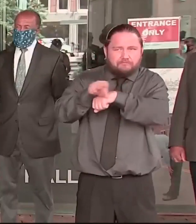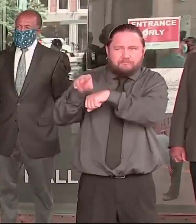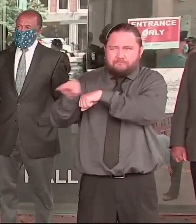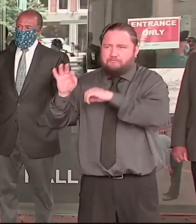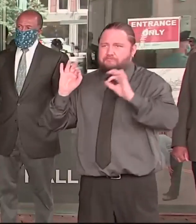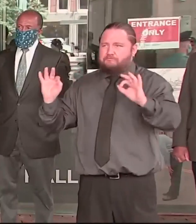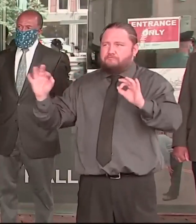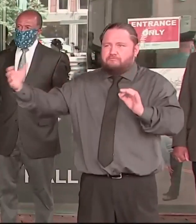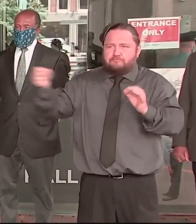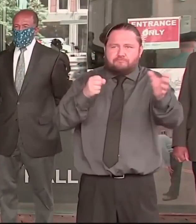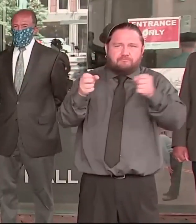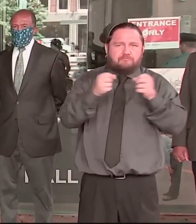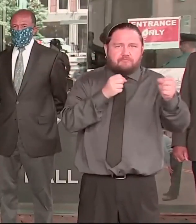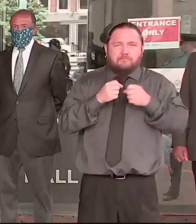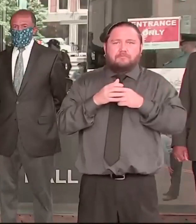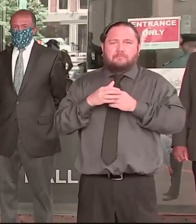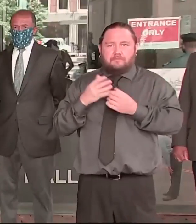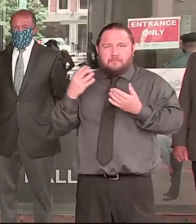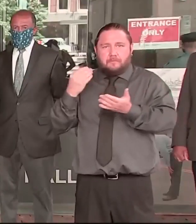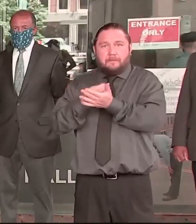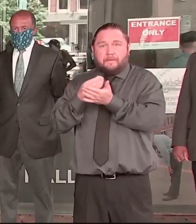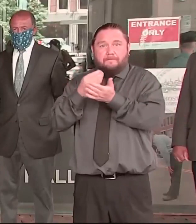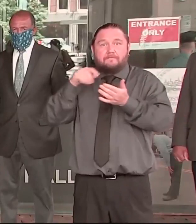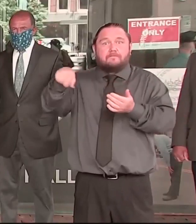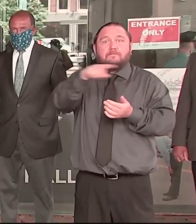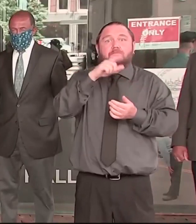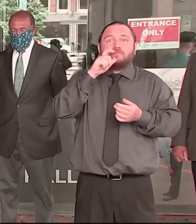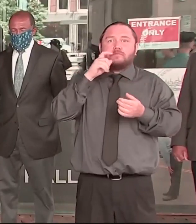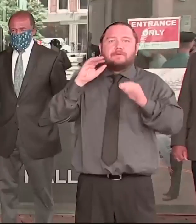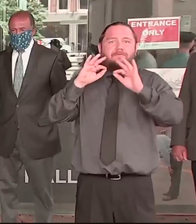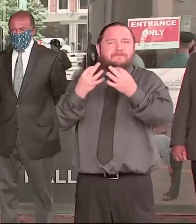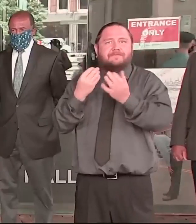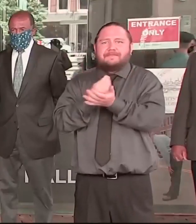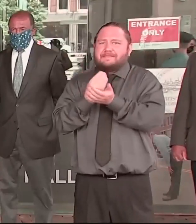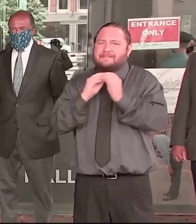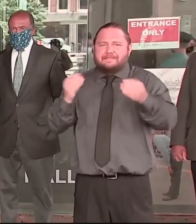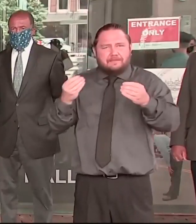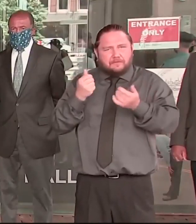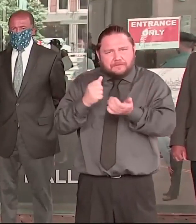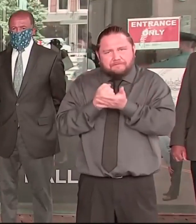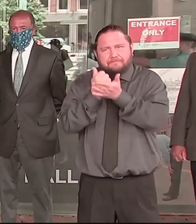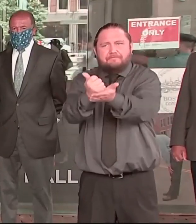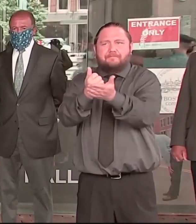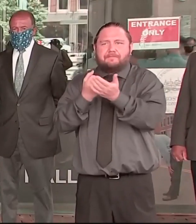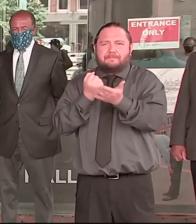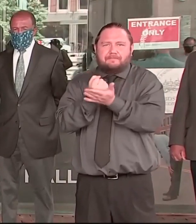face this pandemic, we will continue to be guided by our community and our COVID-19 Health and Equities Task Force. will programs.